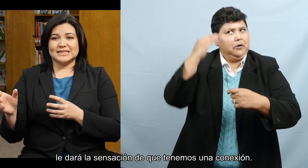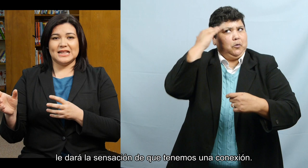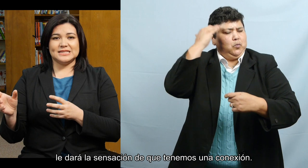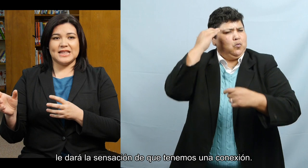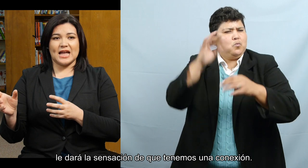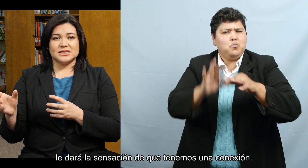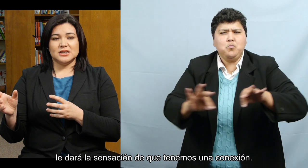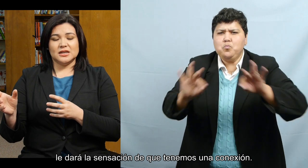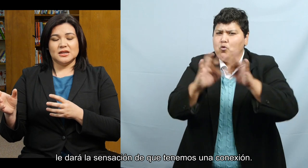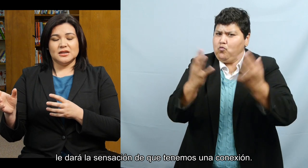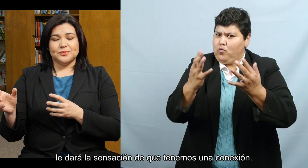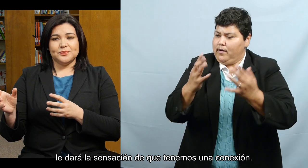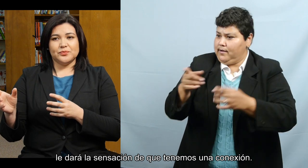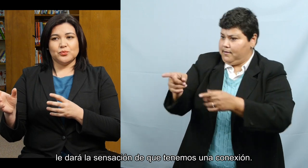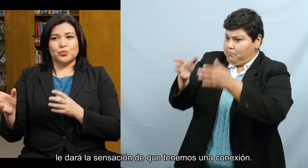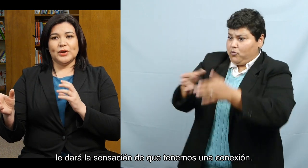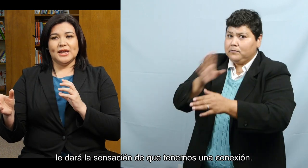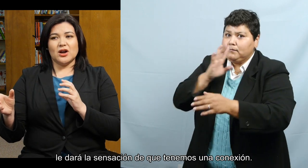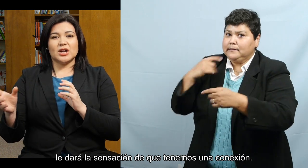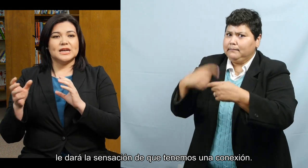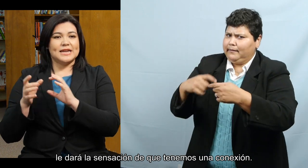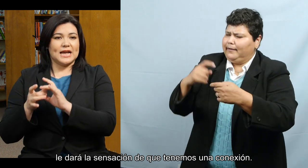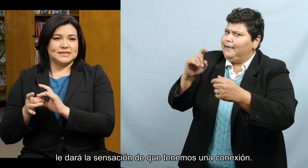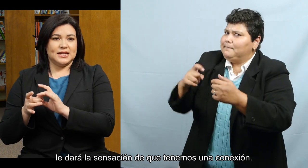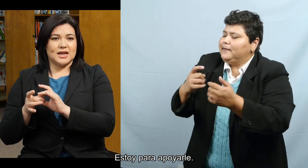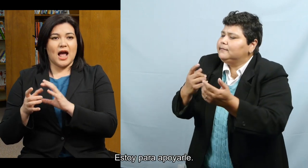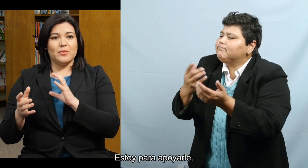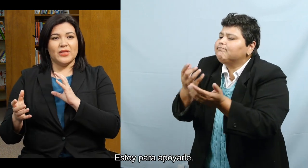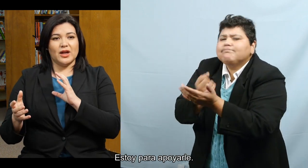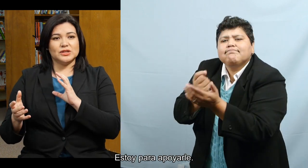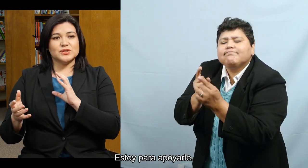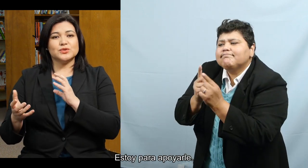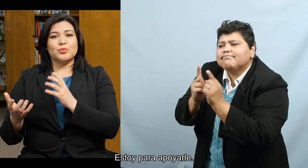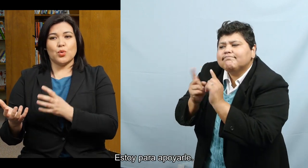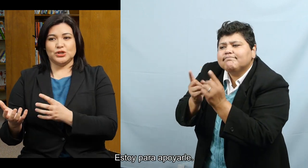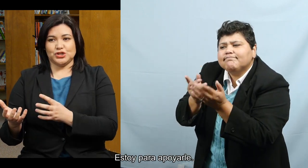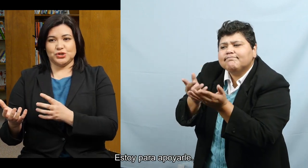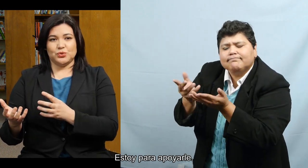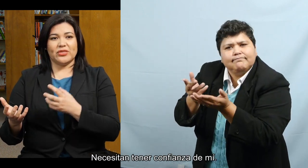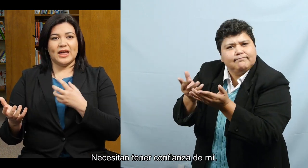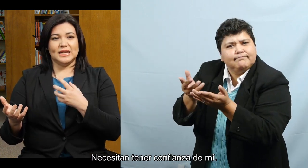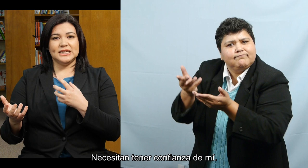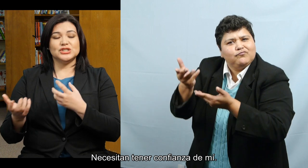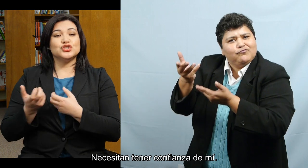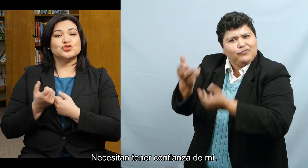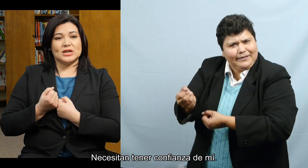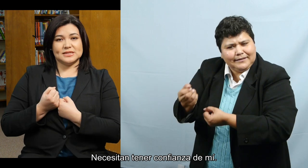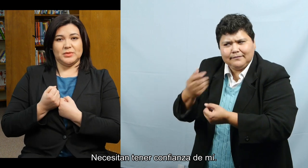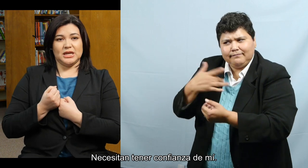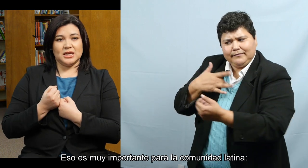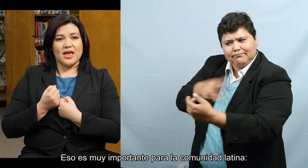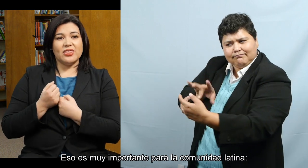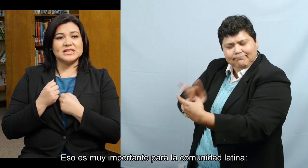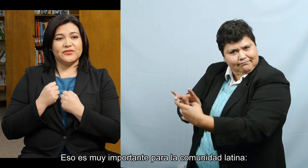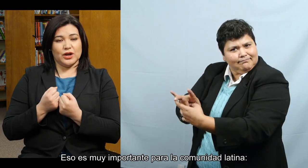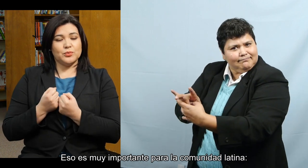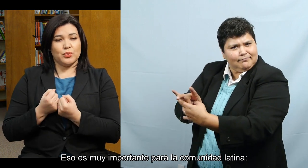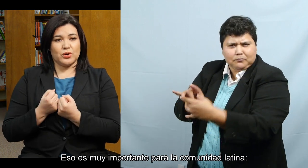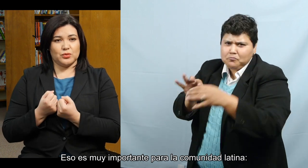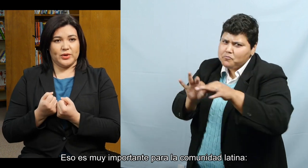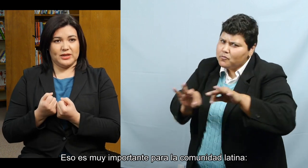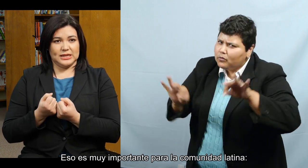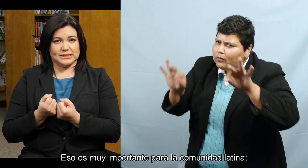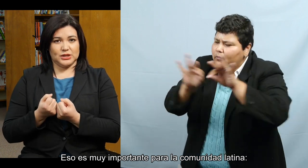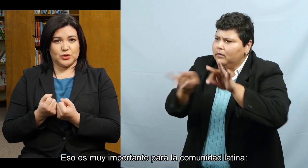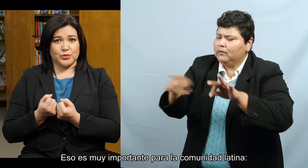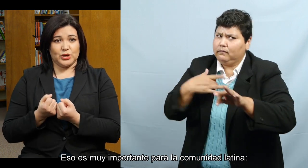give her the sense that we are connected. I'm there to support you. They need to trust me. That's very